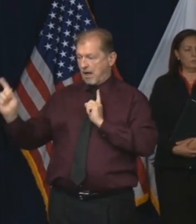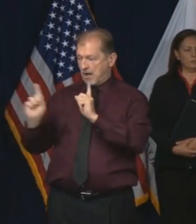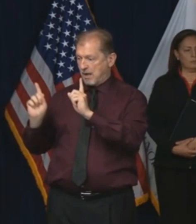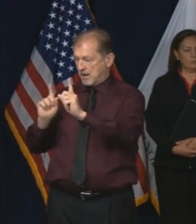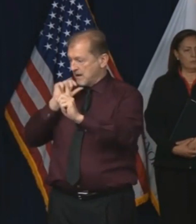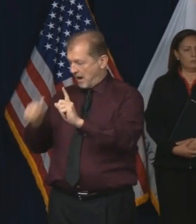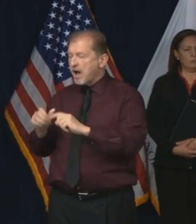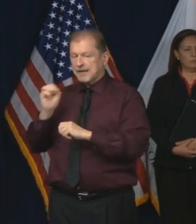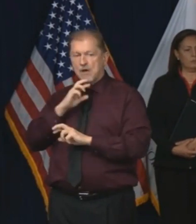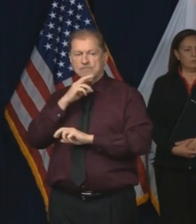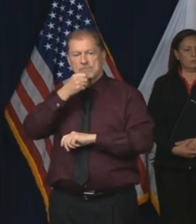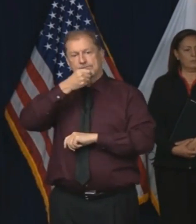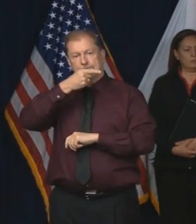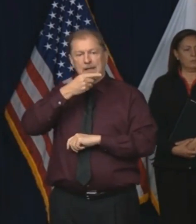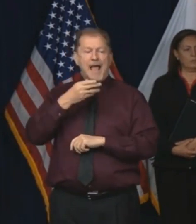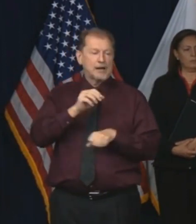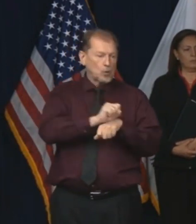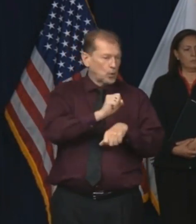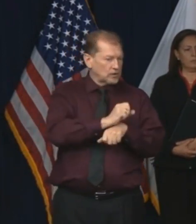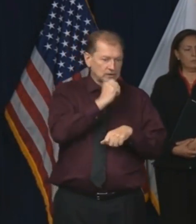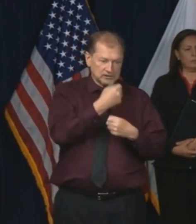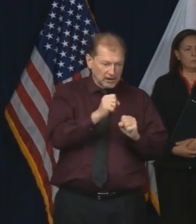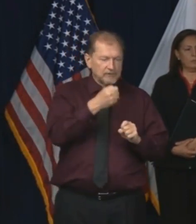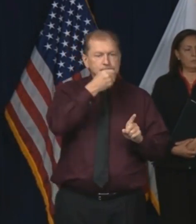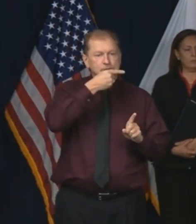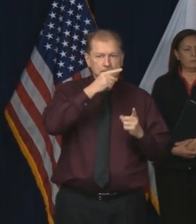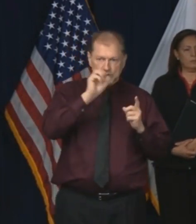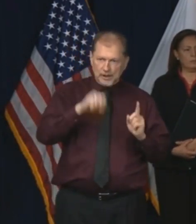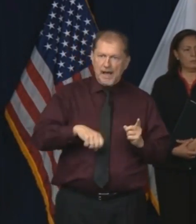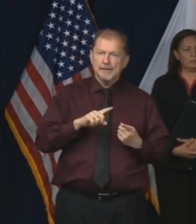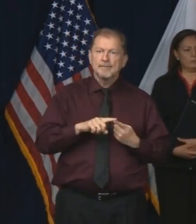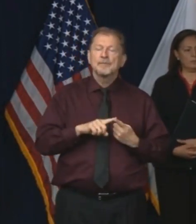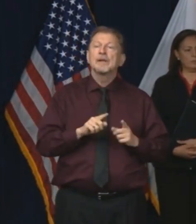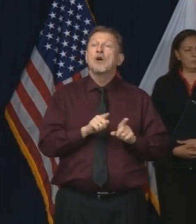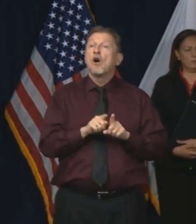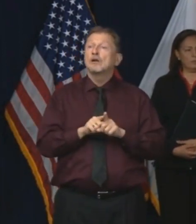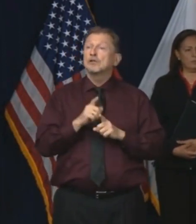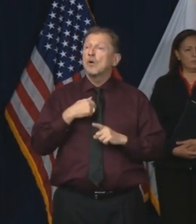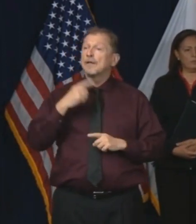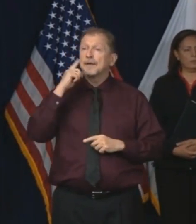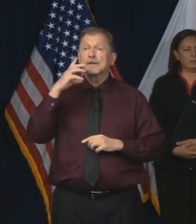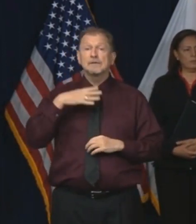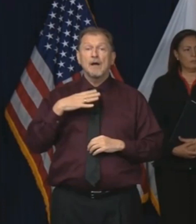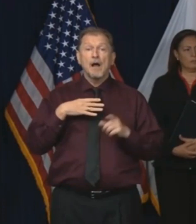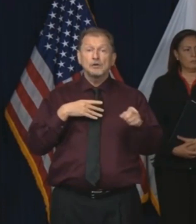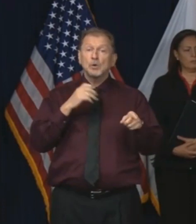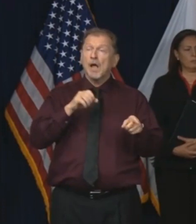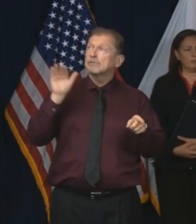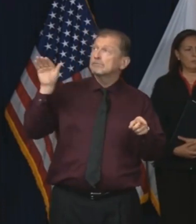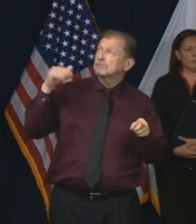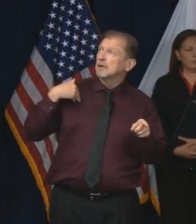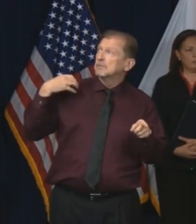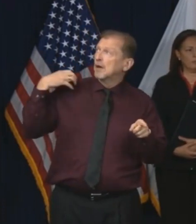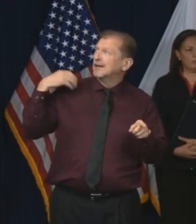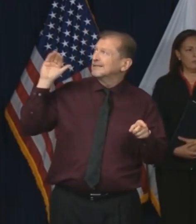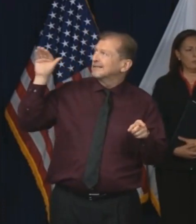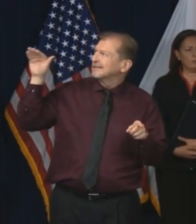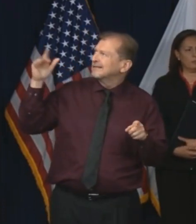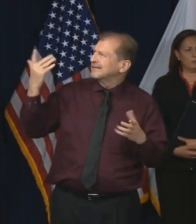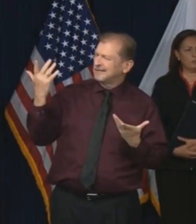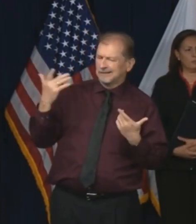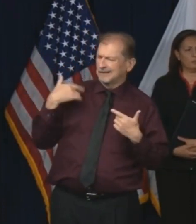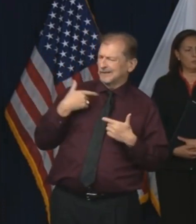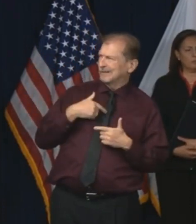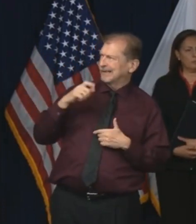So that's one thing that I would suggest doing. You know, I think it's okay also to go to your employer, and if your employer is not listening,